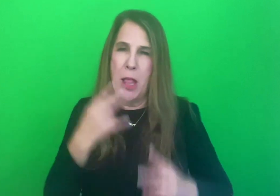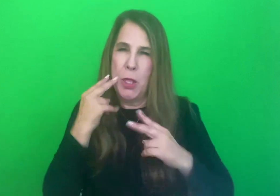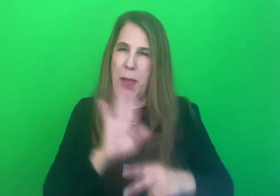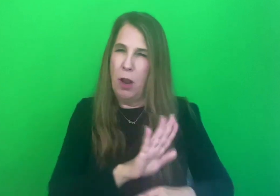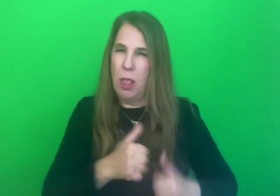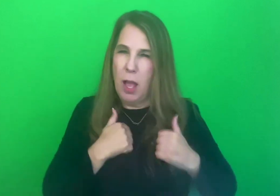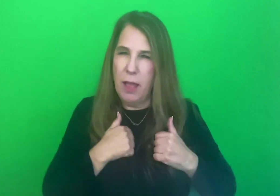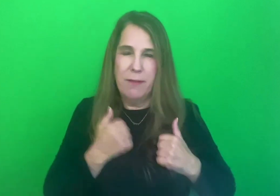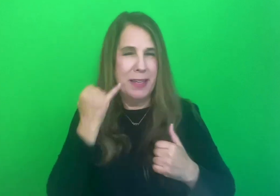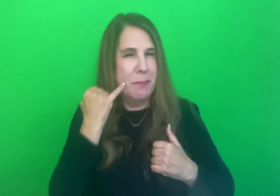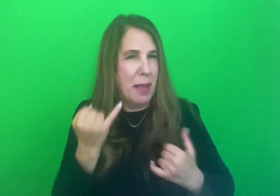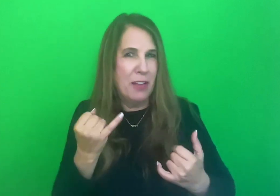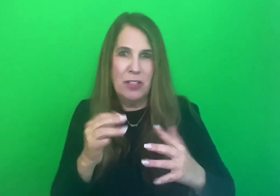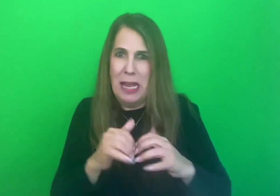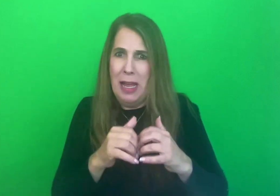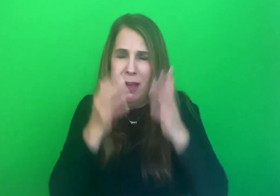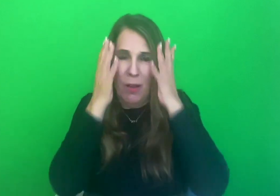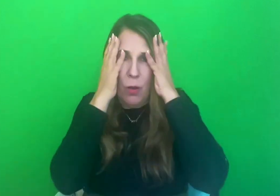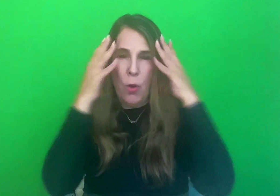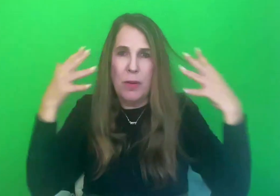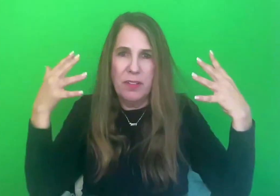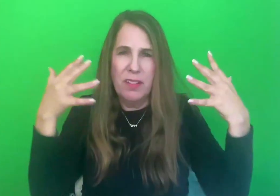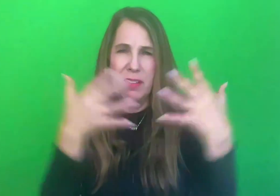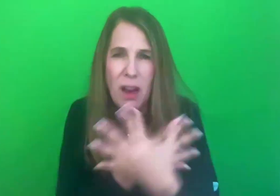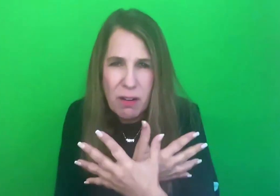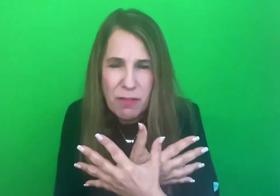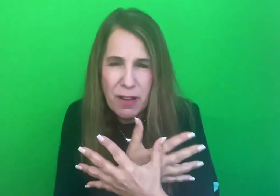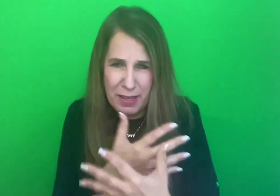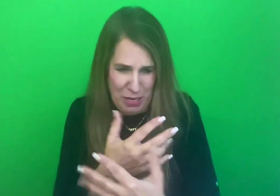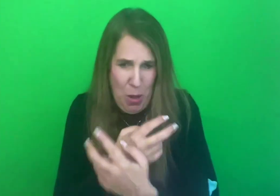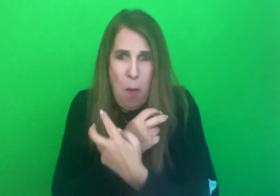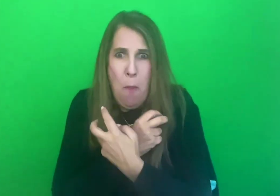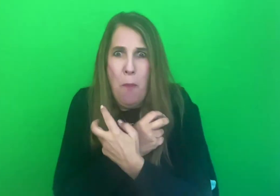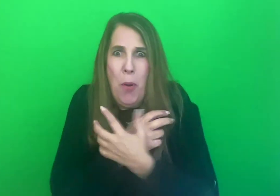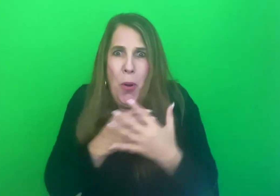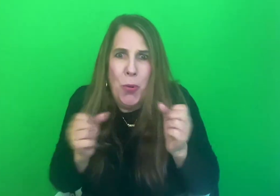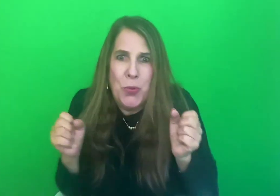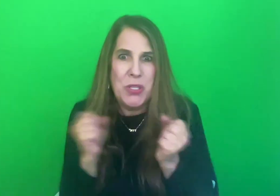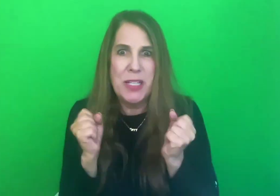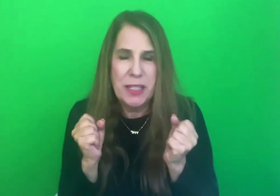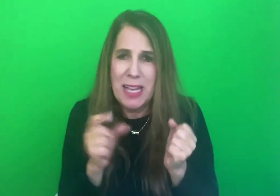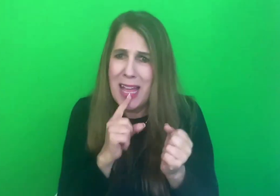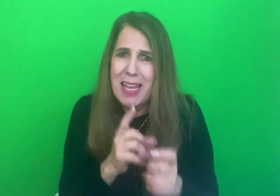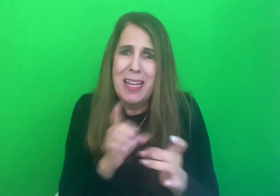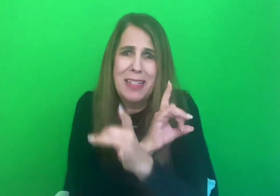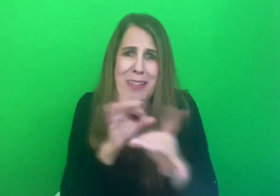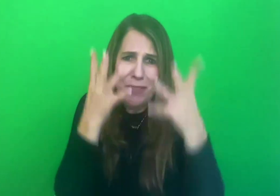imagine how absolutely terrifying and bone-chilling, not to mention devastatingly sad,